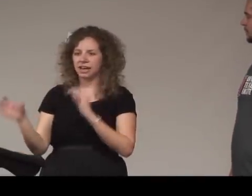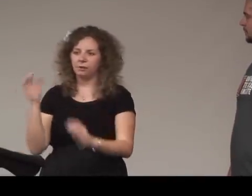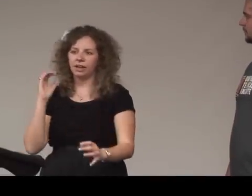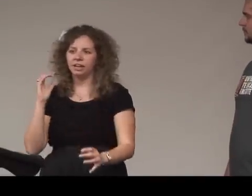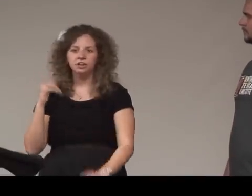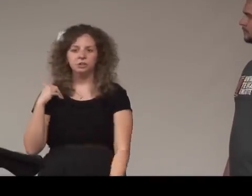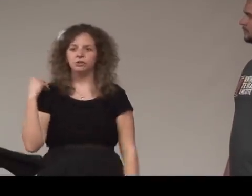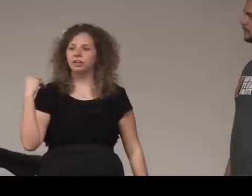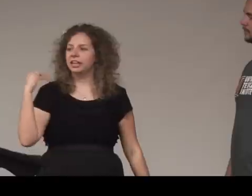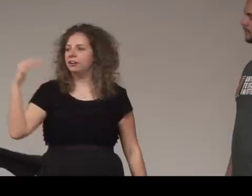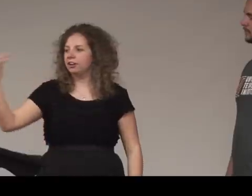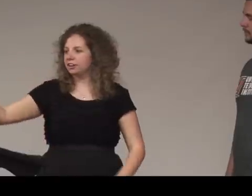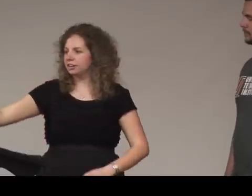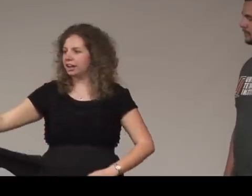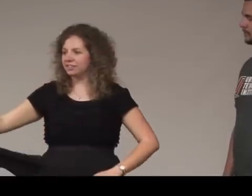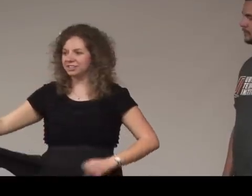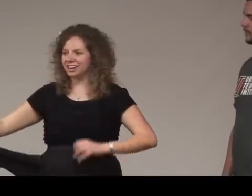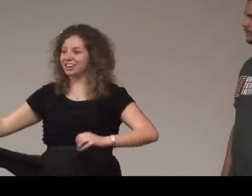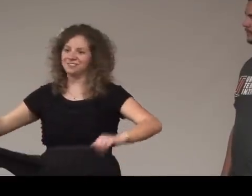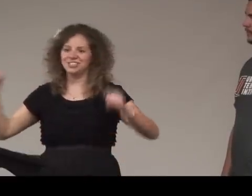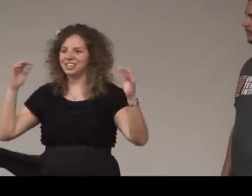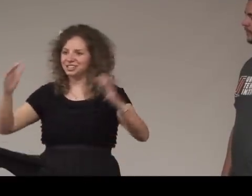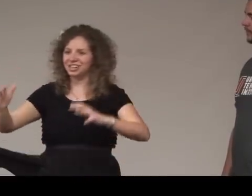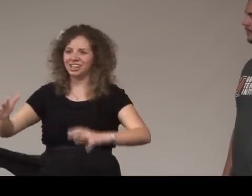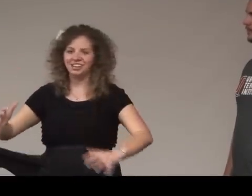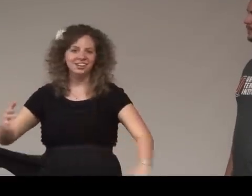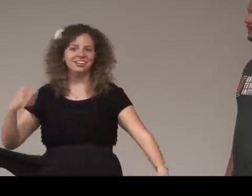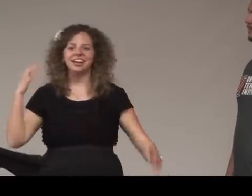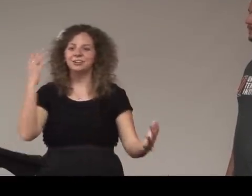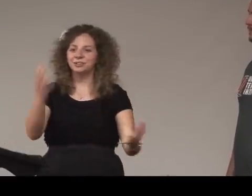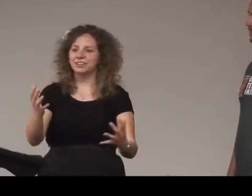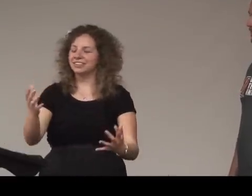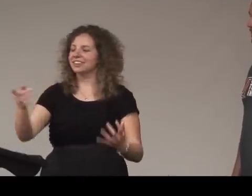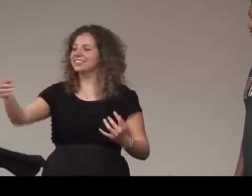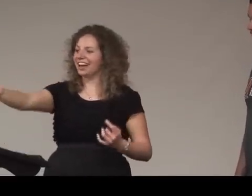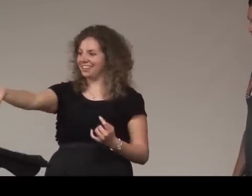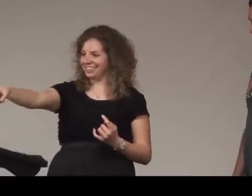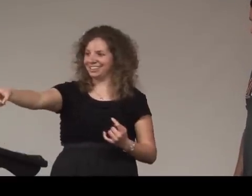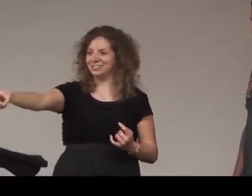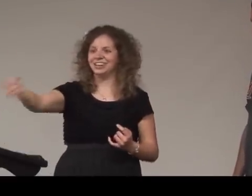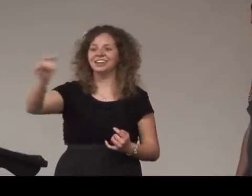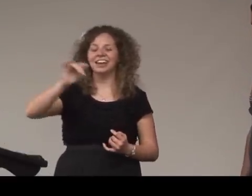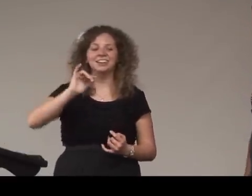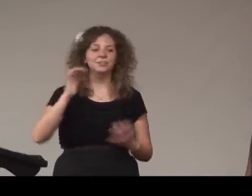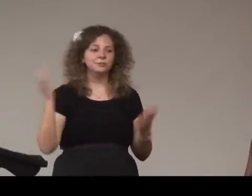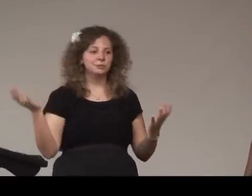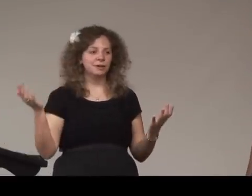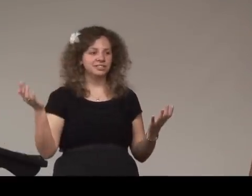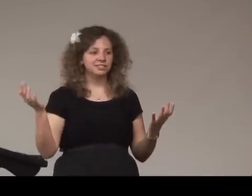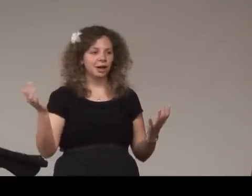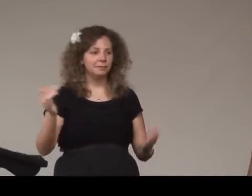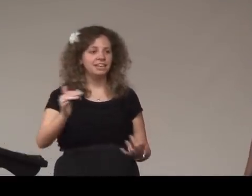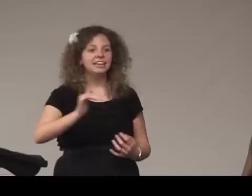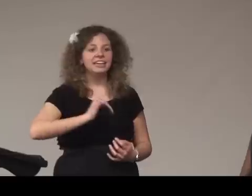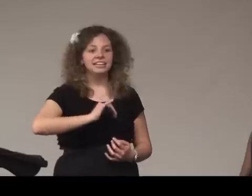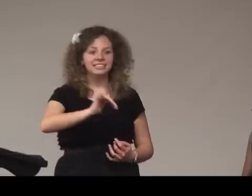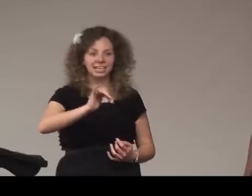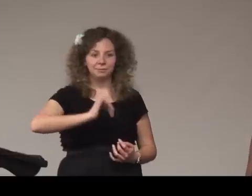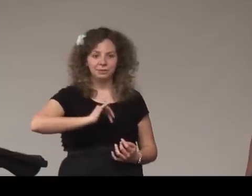it that way you could carry on and have an entire conversation yeah you could do anything like that like you said okay another response that's common is same